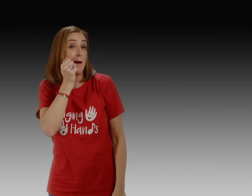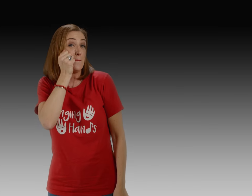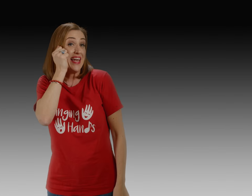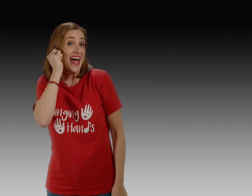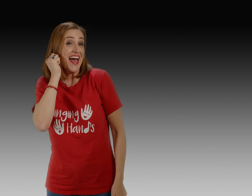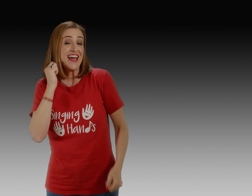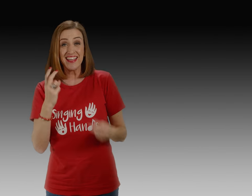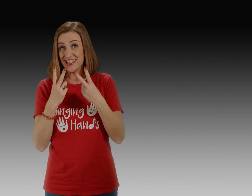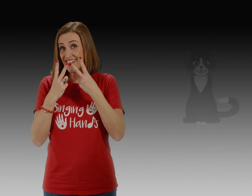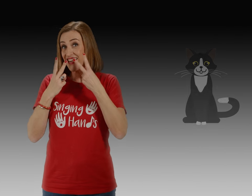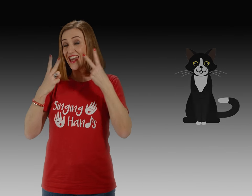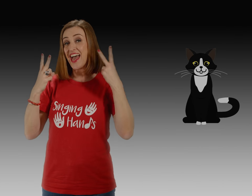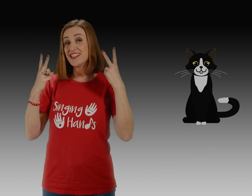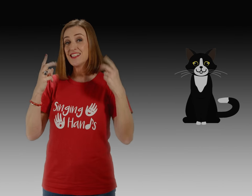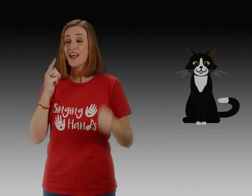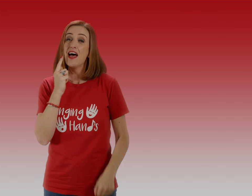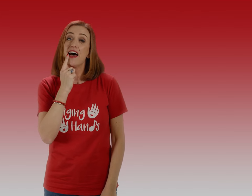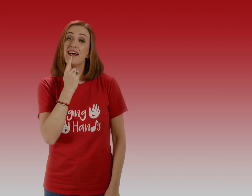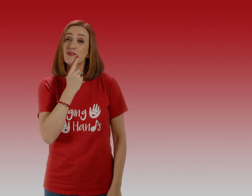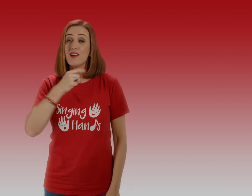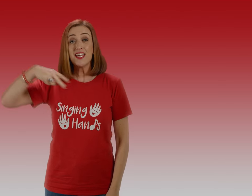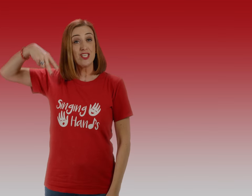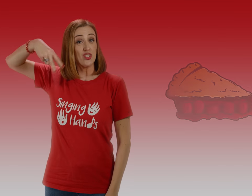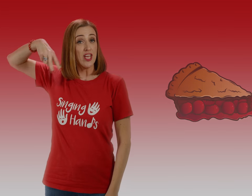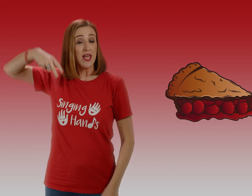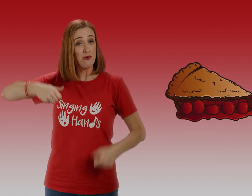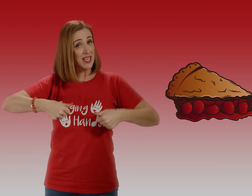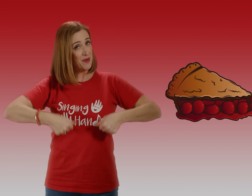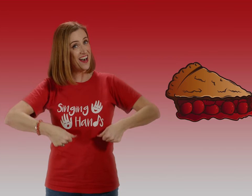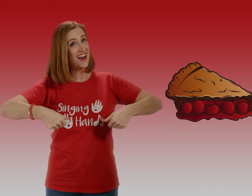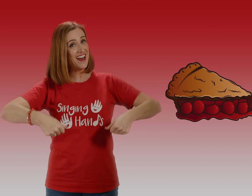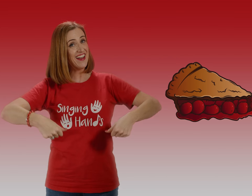Black is the cat, and red is cherry pie. the cat,